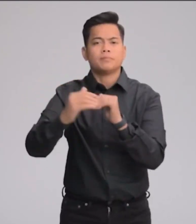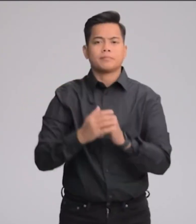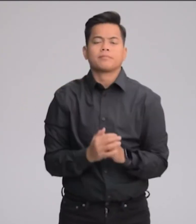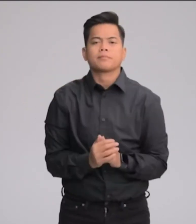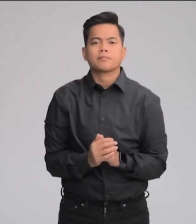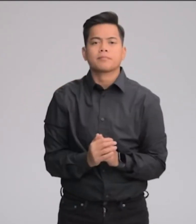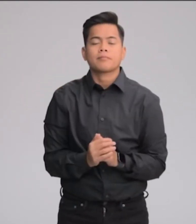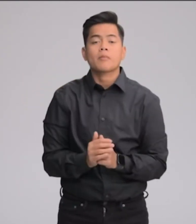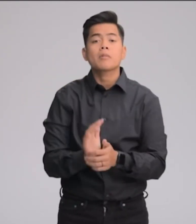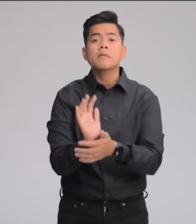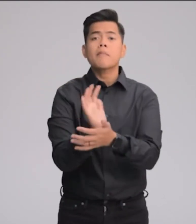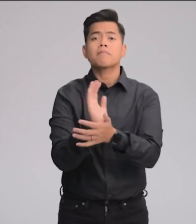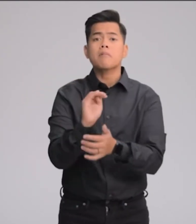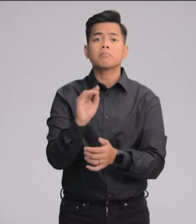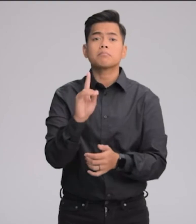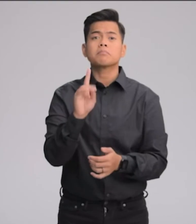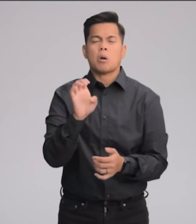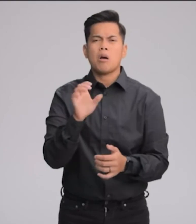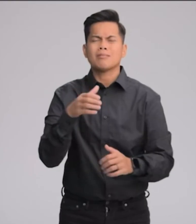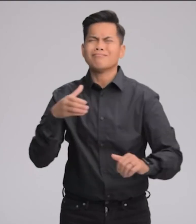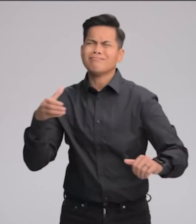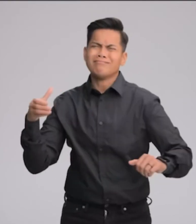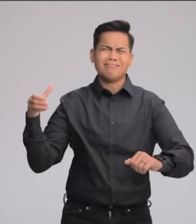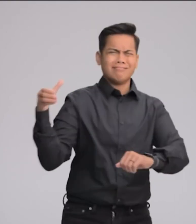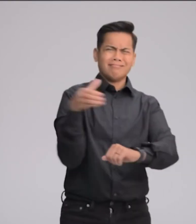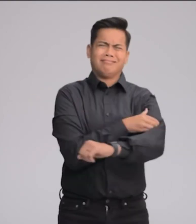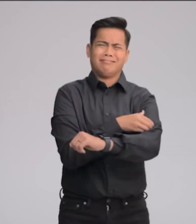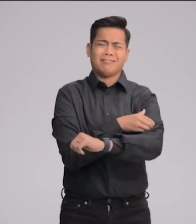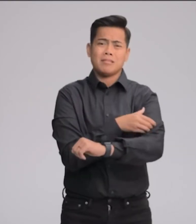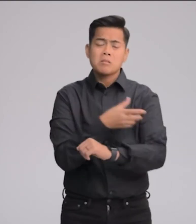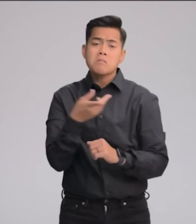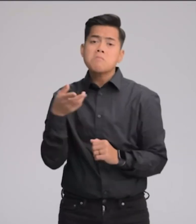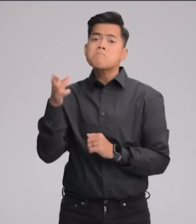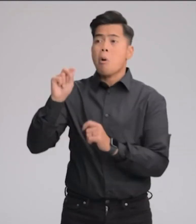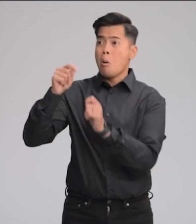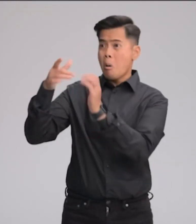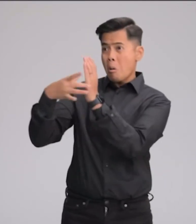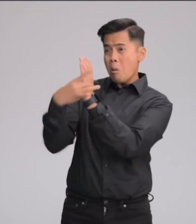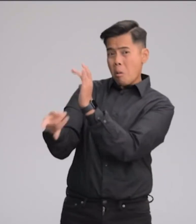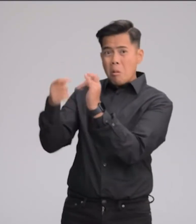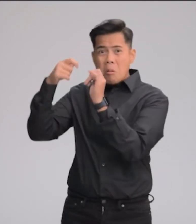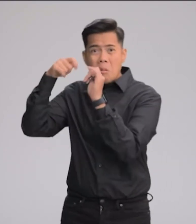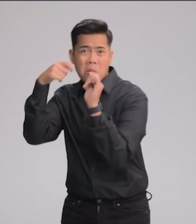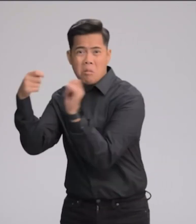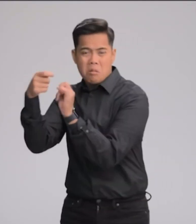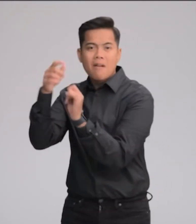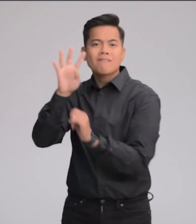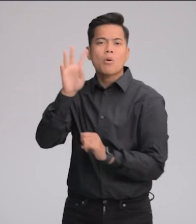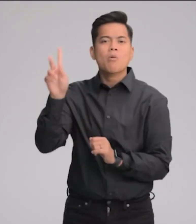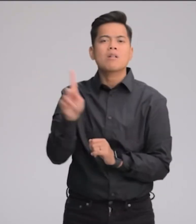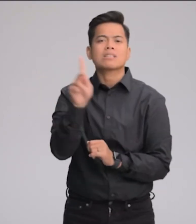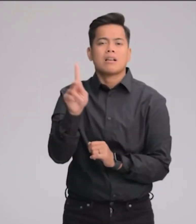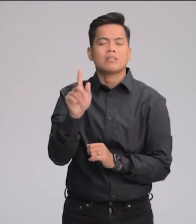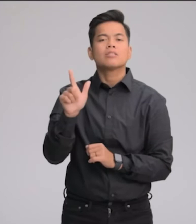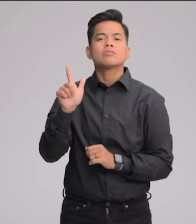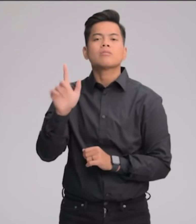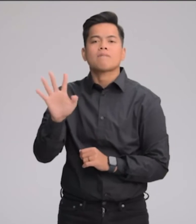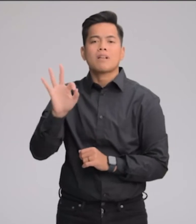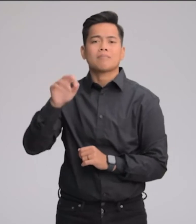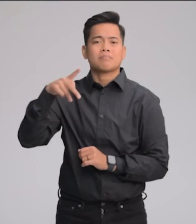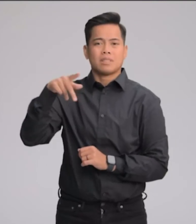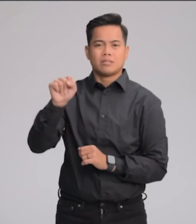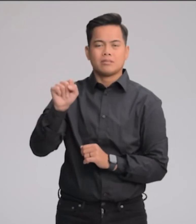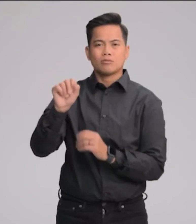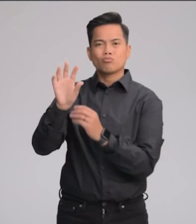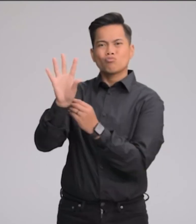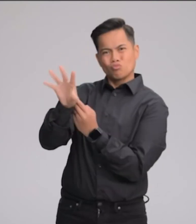And cinematic mode will be even more powerful for pro filmmakers, with 4k resolution and 24 frames per second recording.